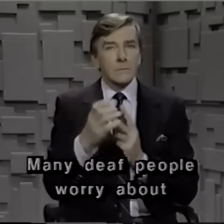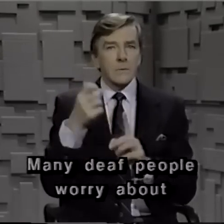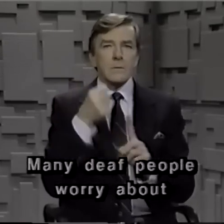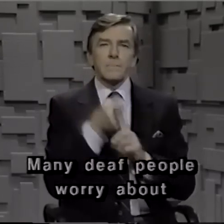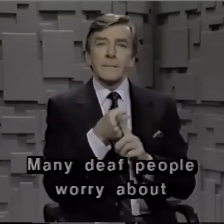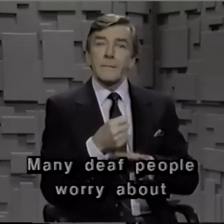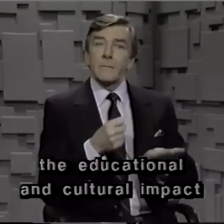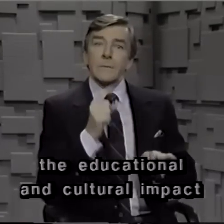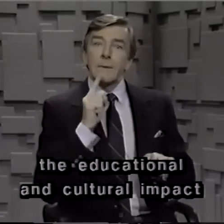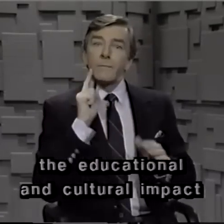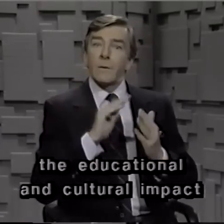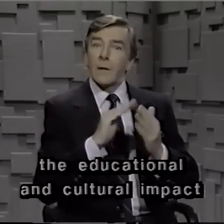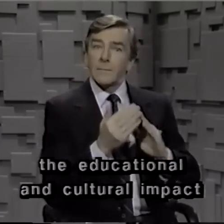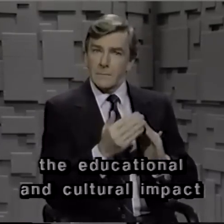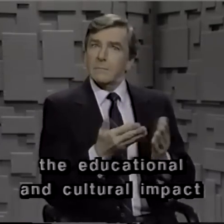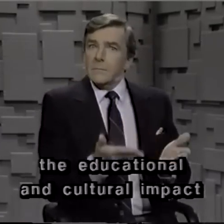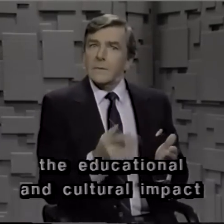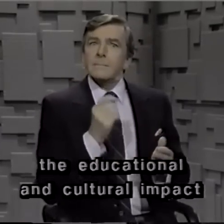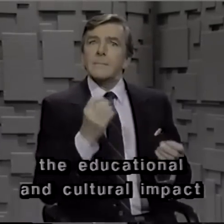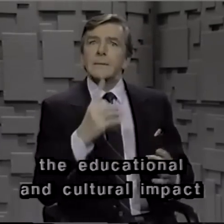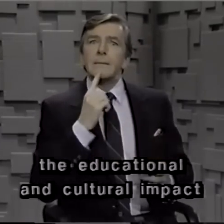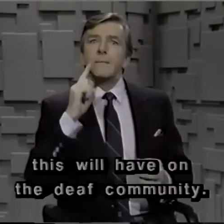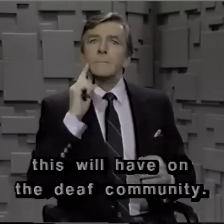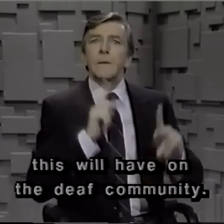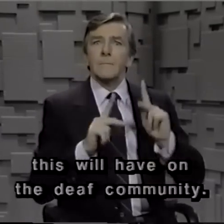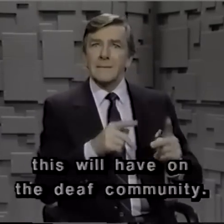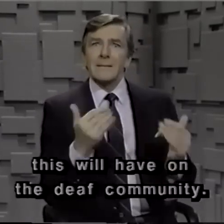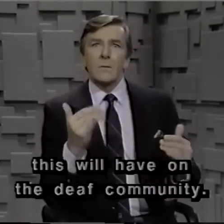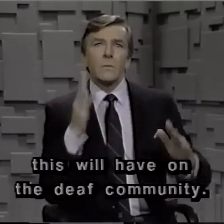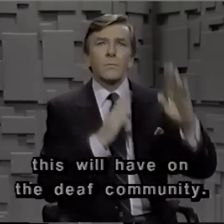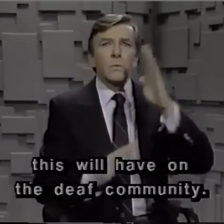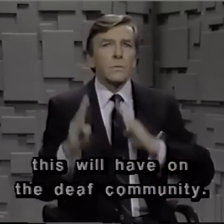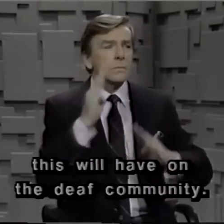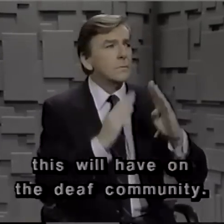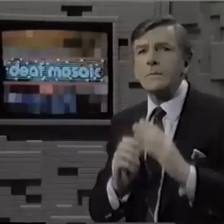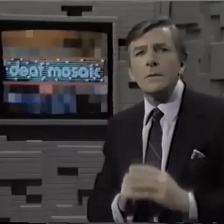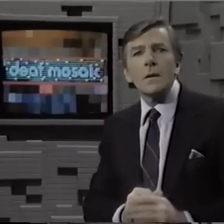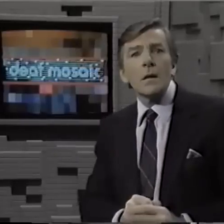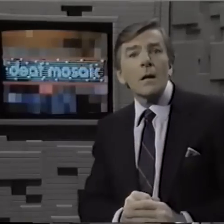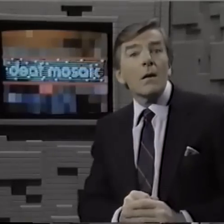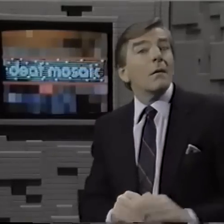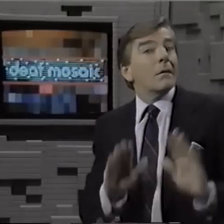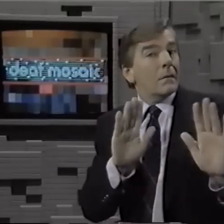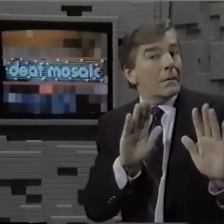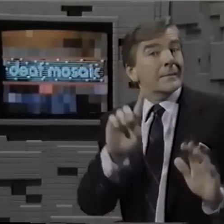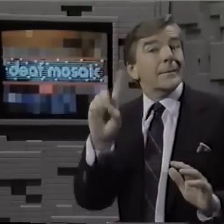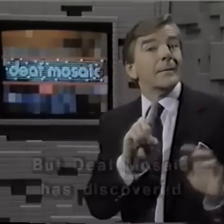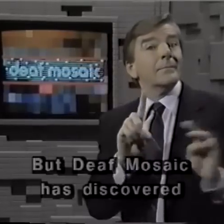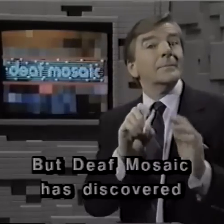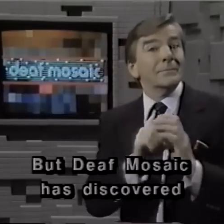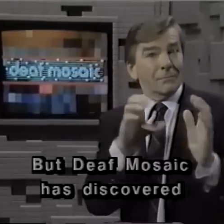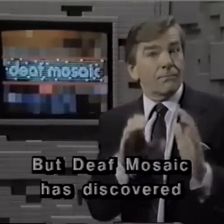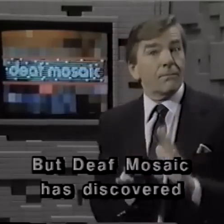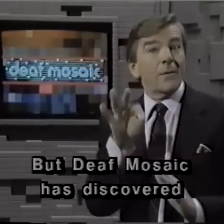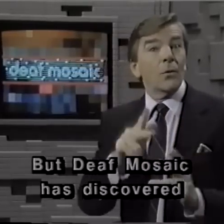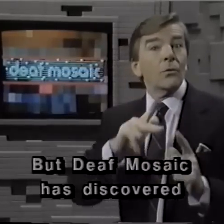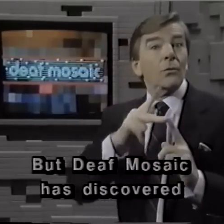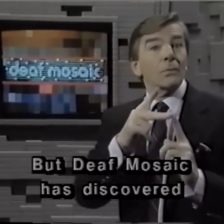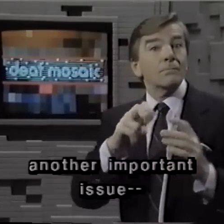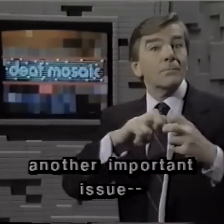worry about the educational and cultural impact this will have on the deaf community. But Deaf Mosaic has discovered another